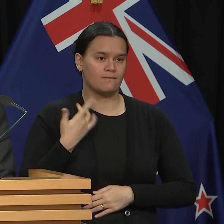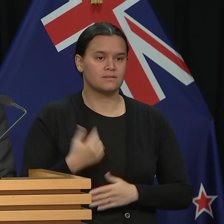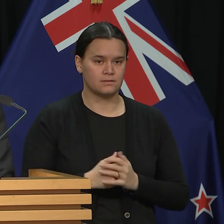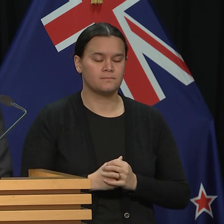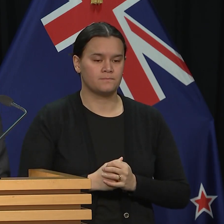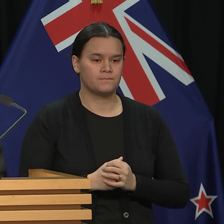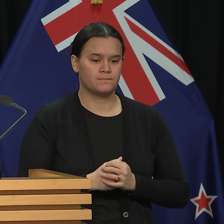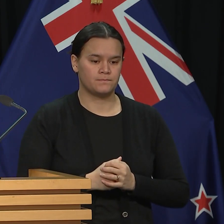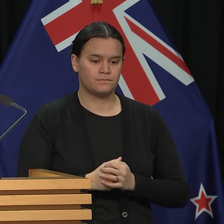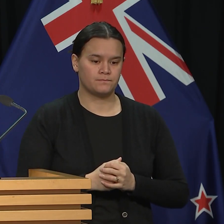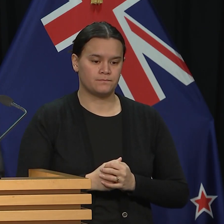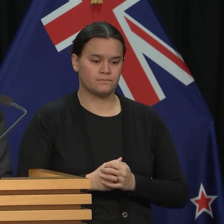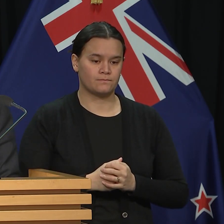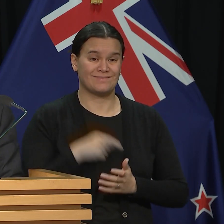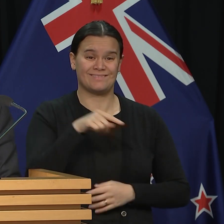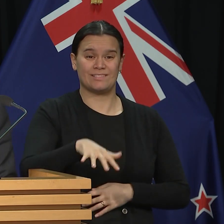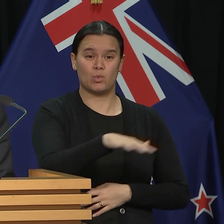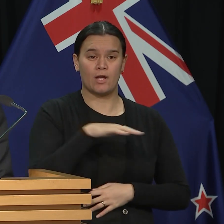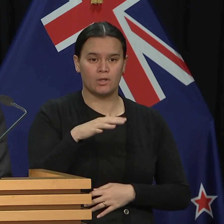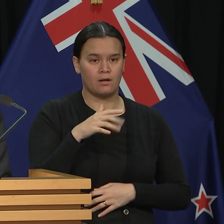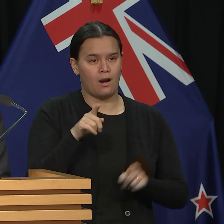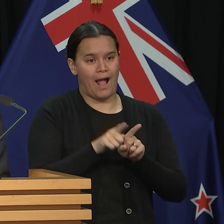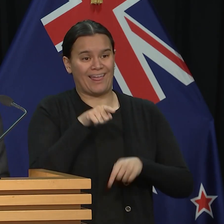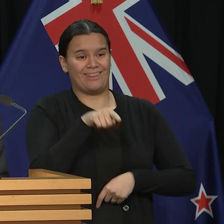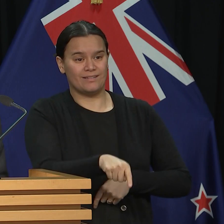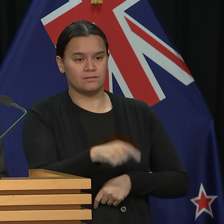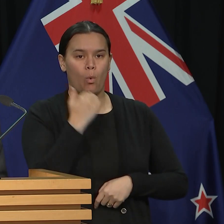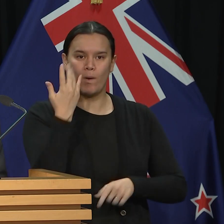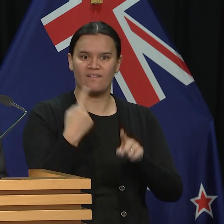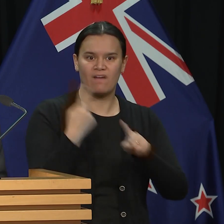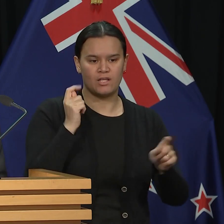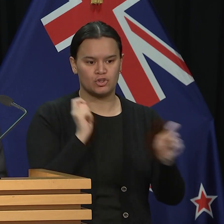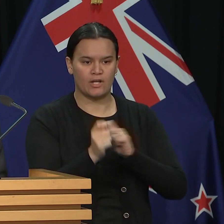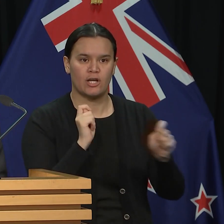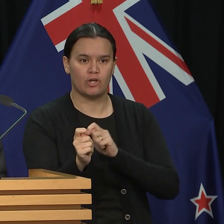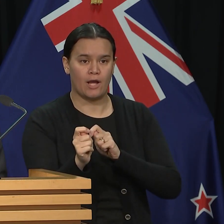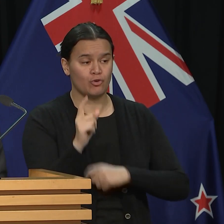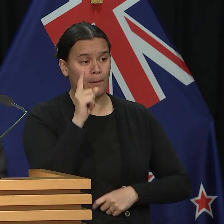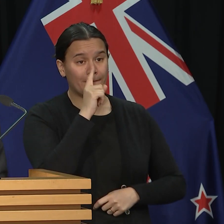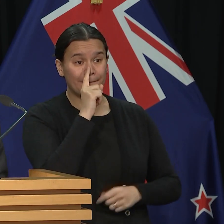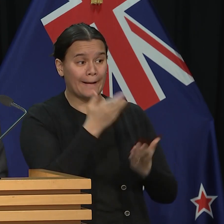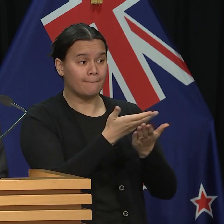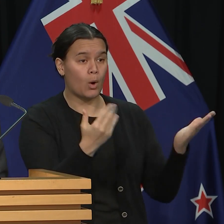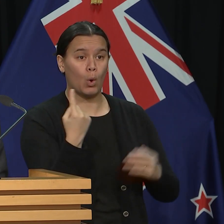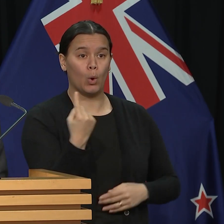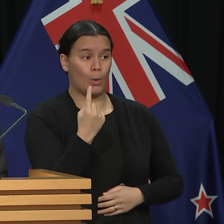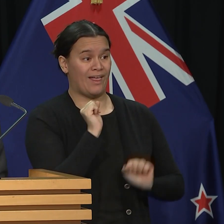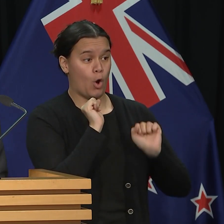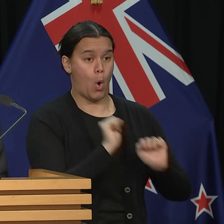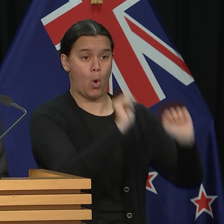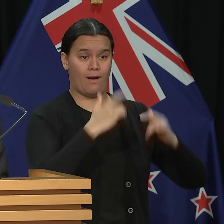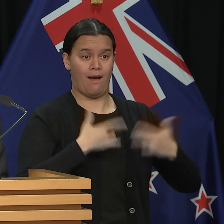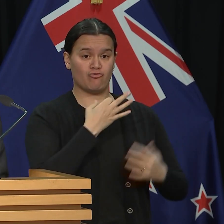These kind of situations move fast, and the actions of those who risk their lives to save others are nothing short of heroic.